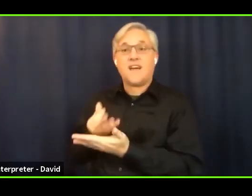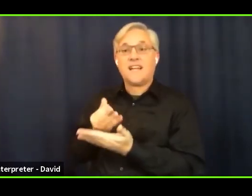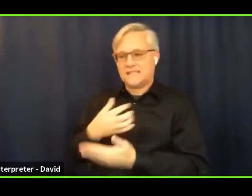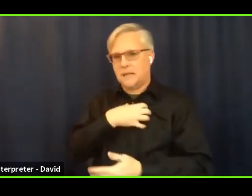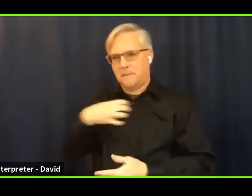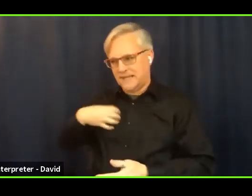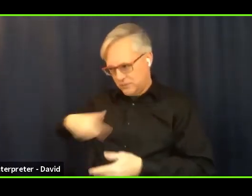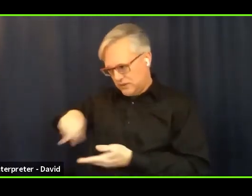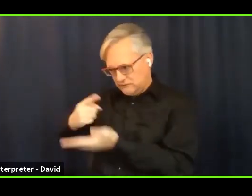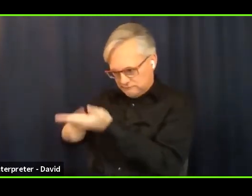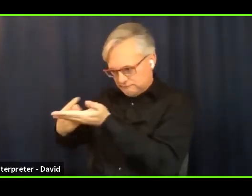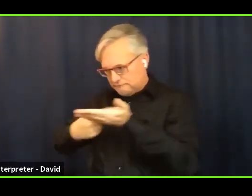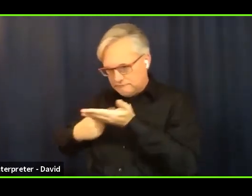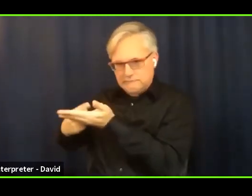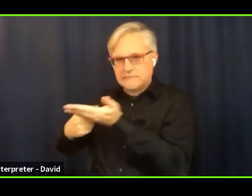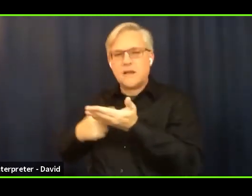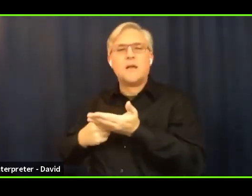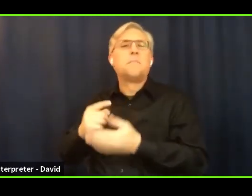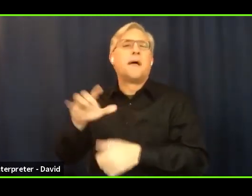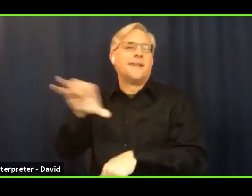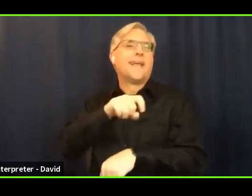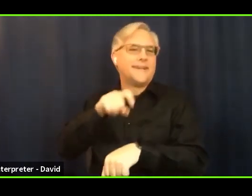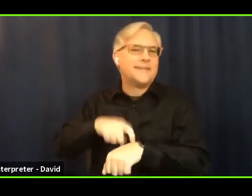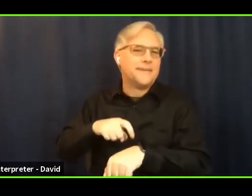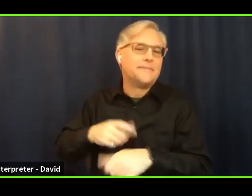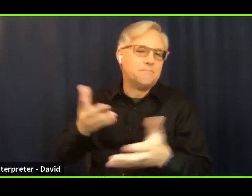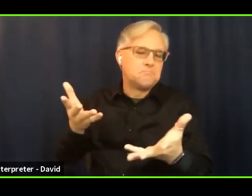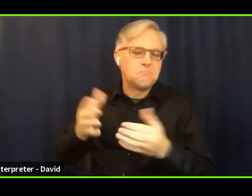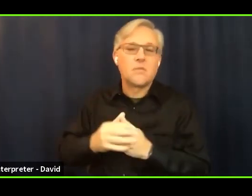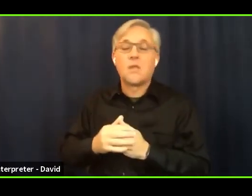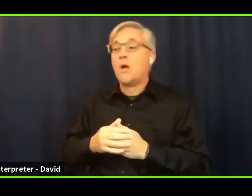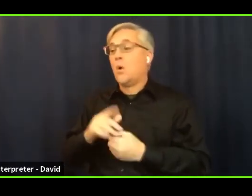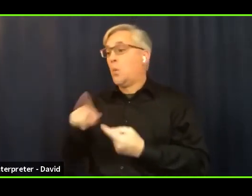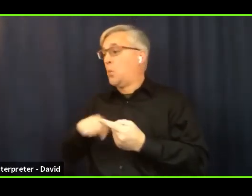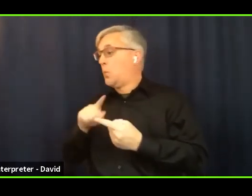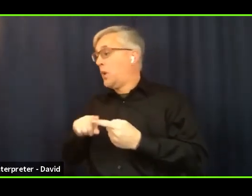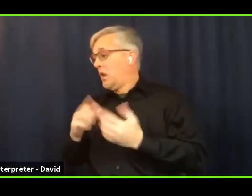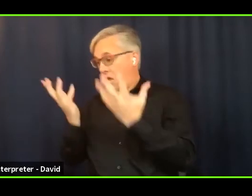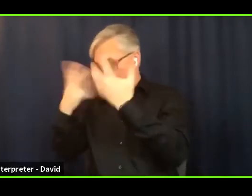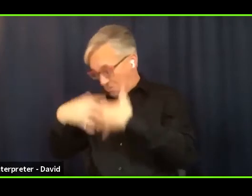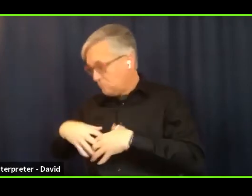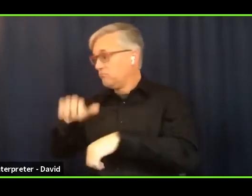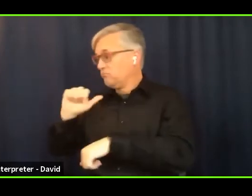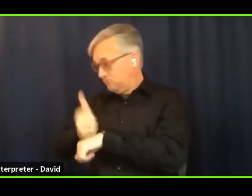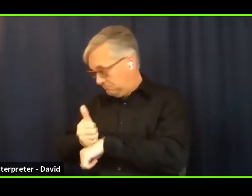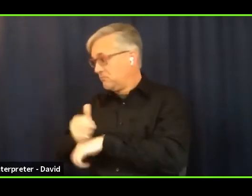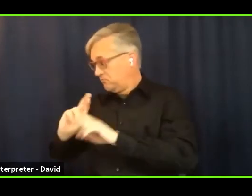all of that as soon as is possible. And once things are set up and ready to go, we'll let you know.